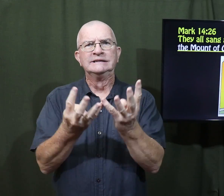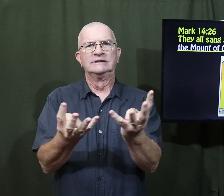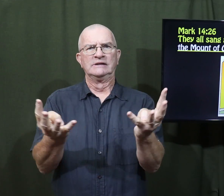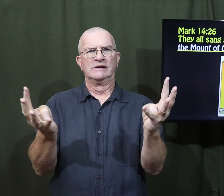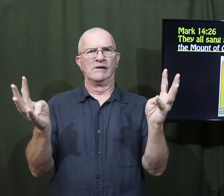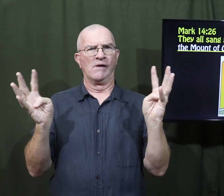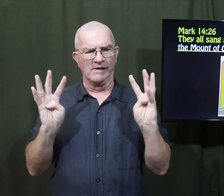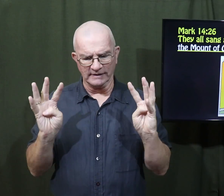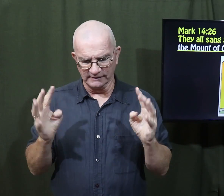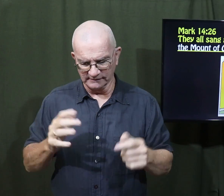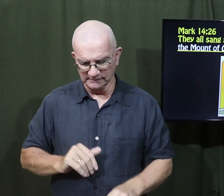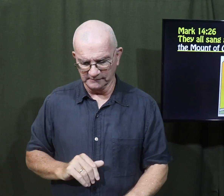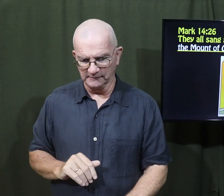Olives in the Garden.